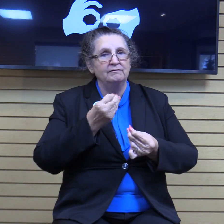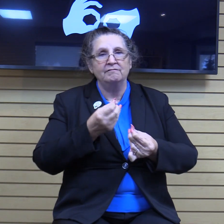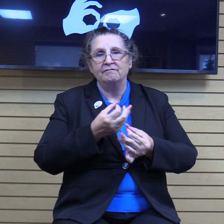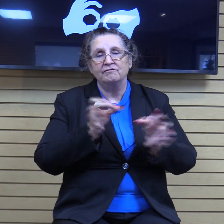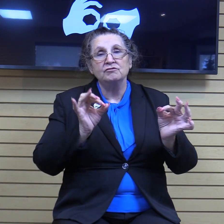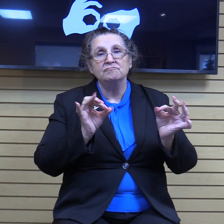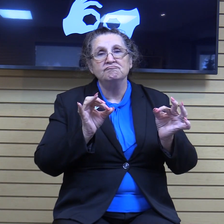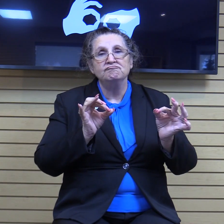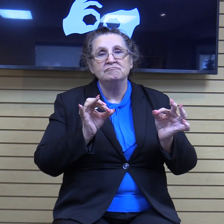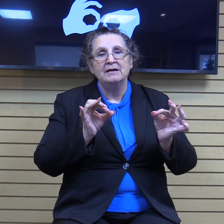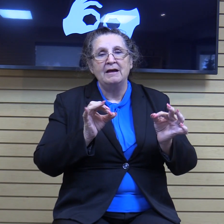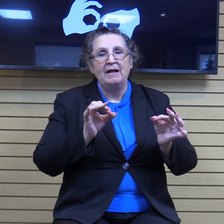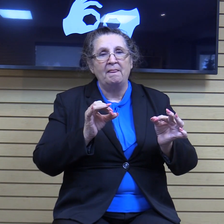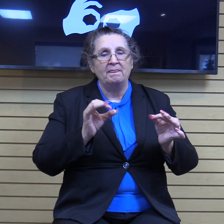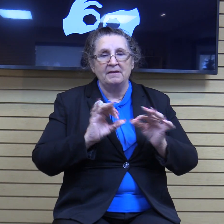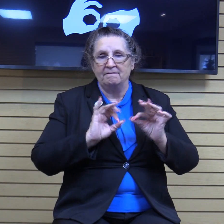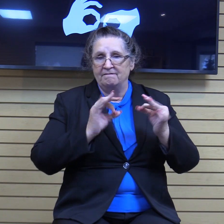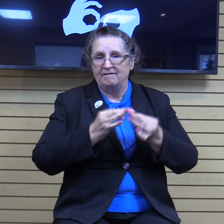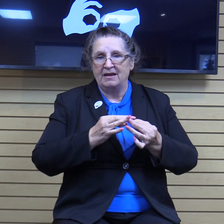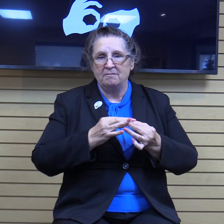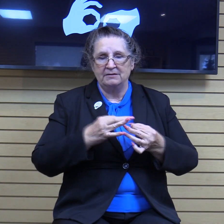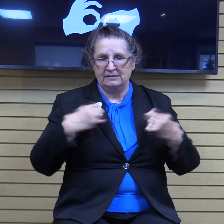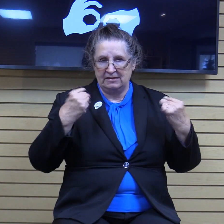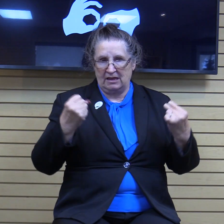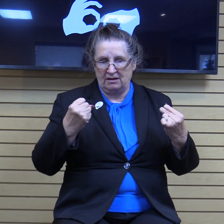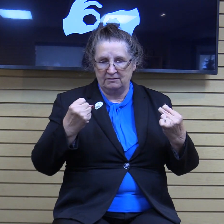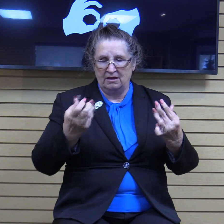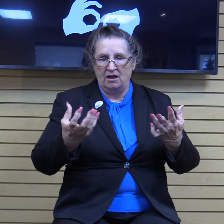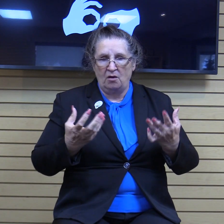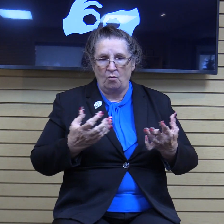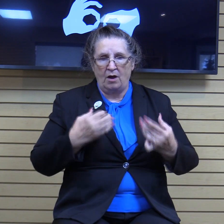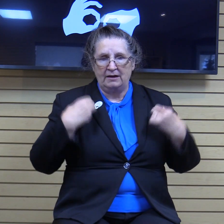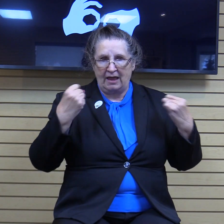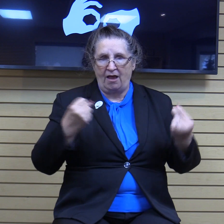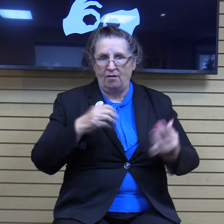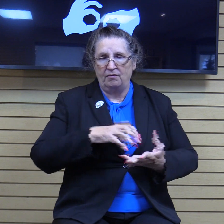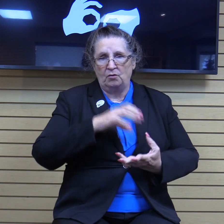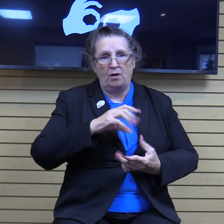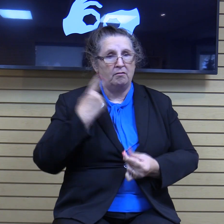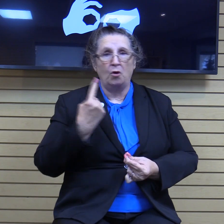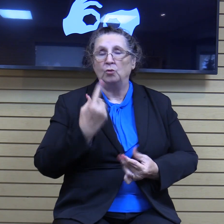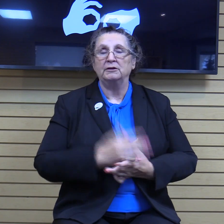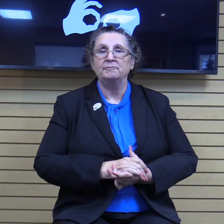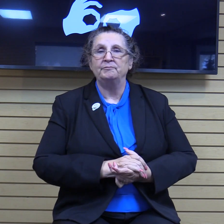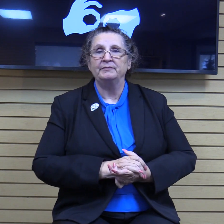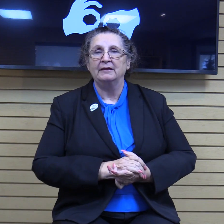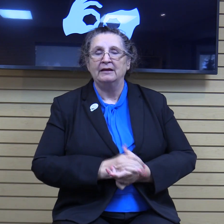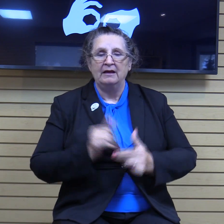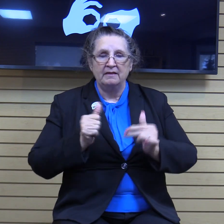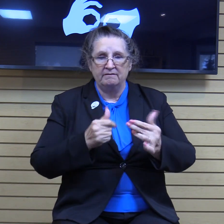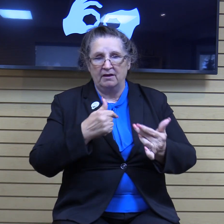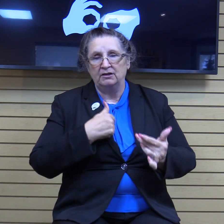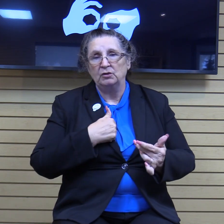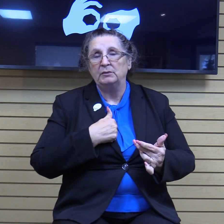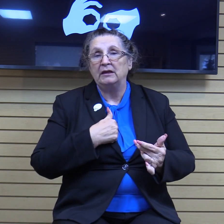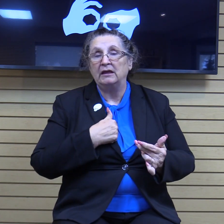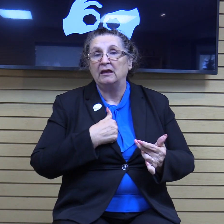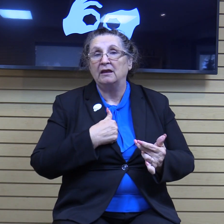get their families better. They want health and wealth. That's all they want. They're following me, for